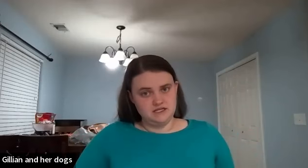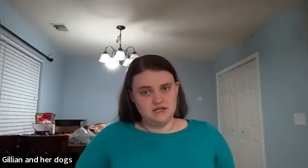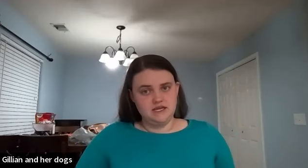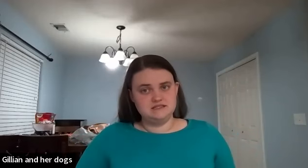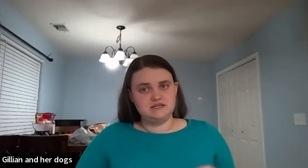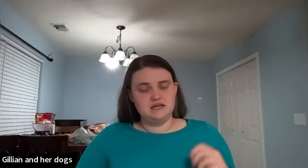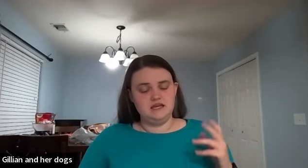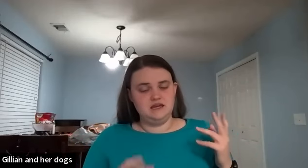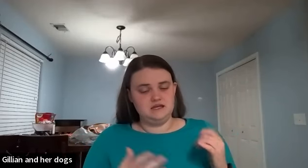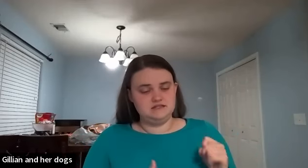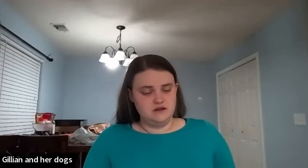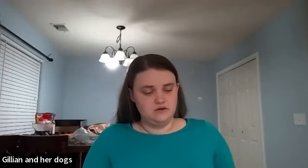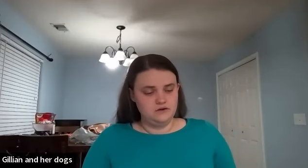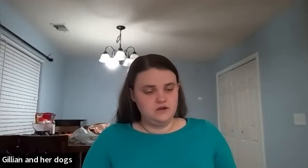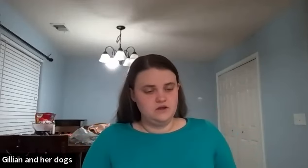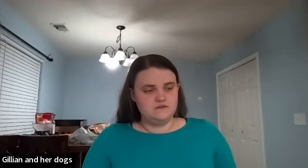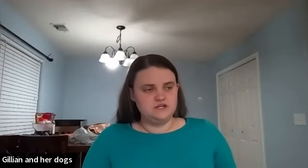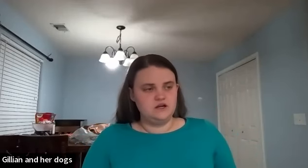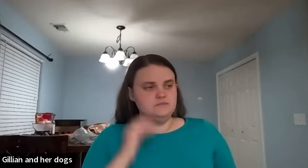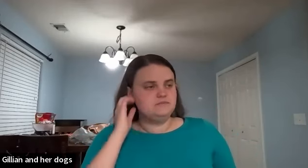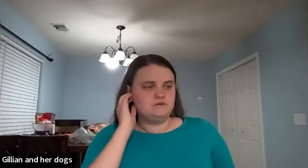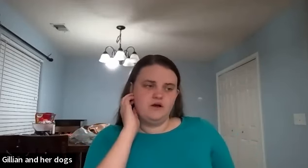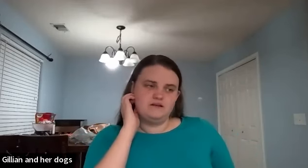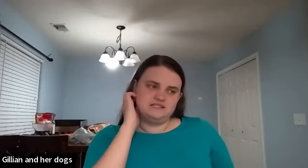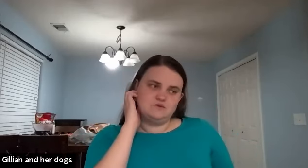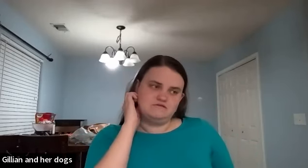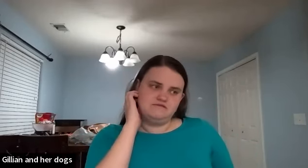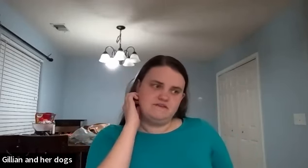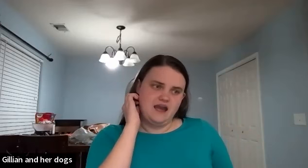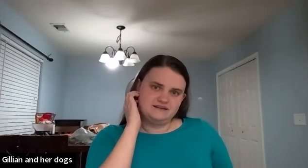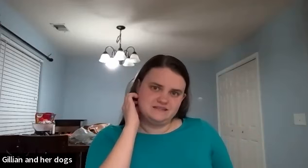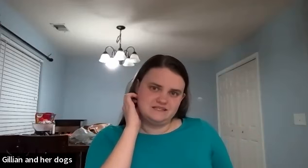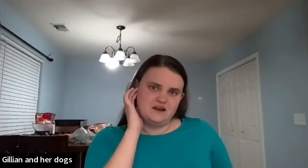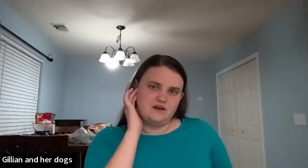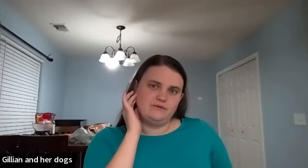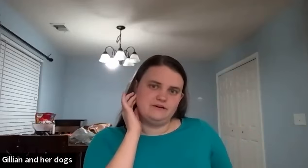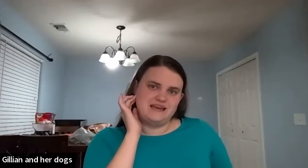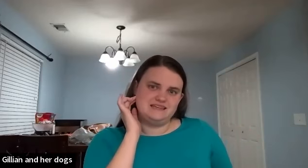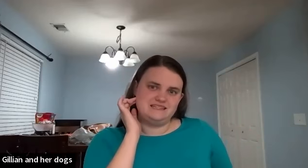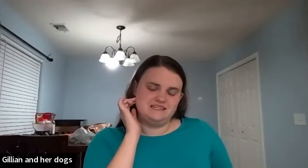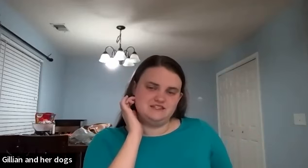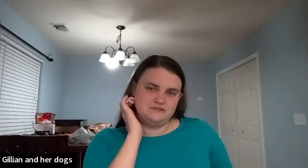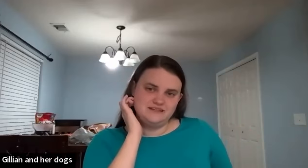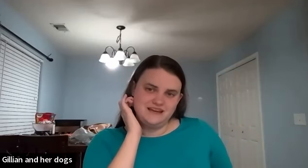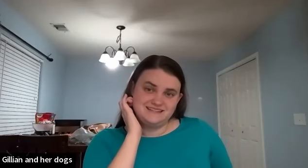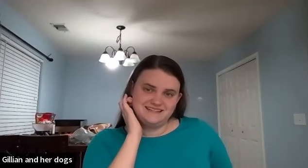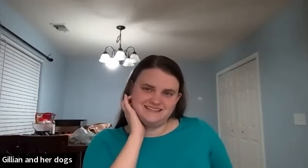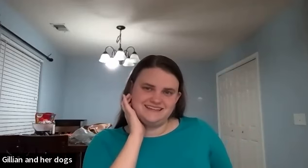it's in asl the term calling someone fat is not always as insulting as it is